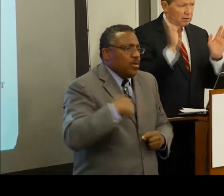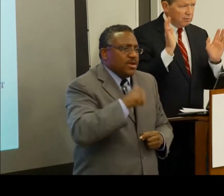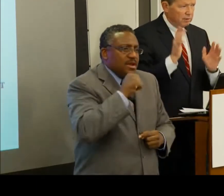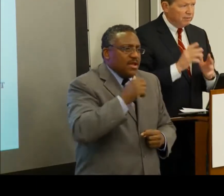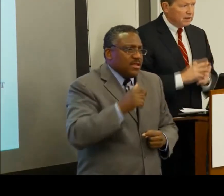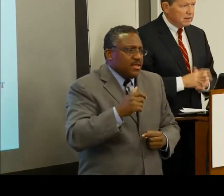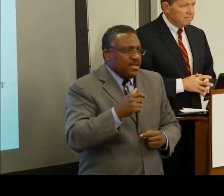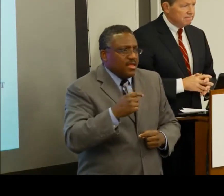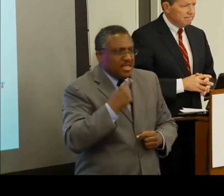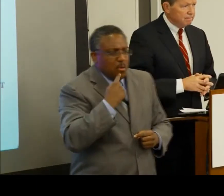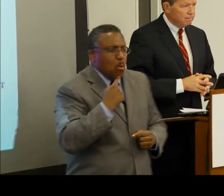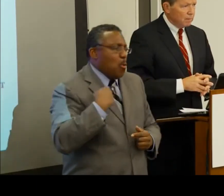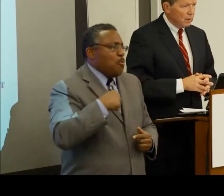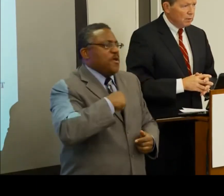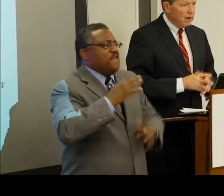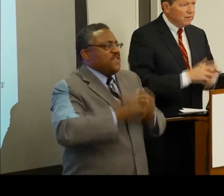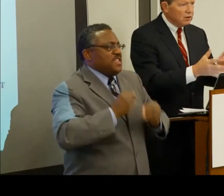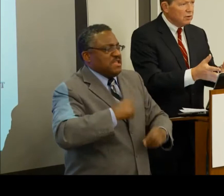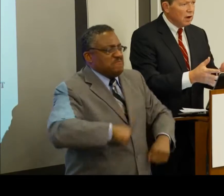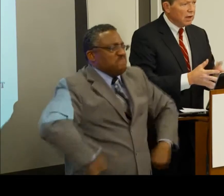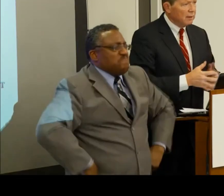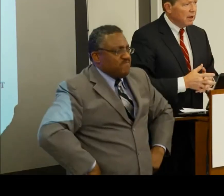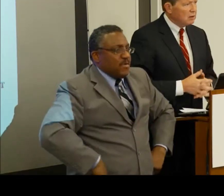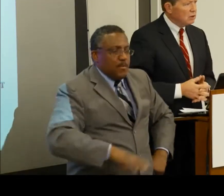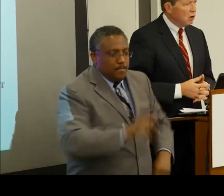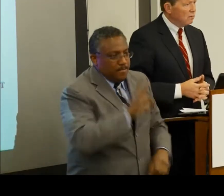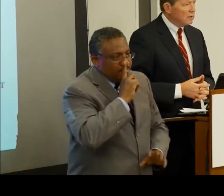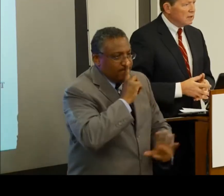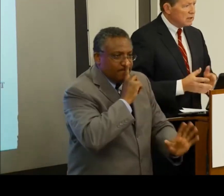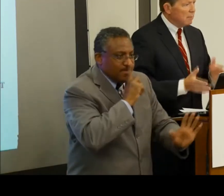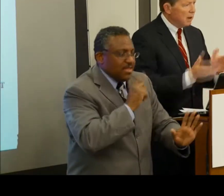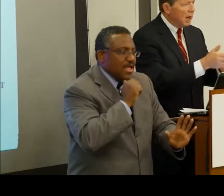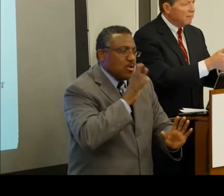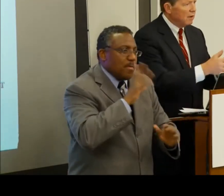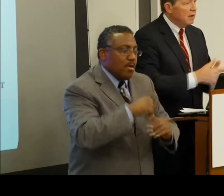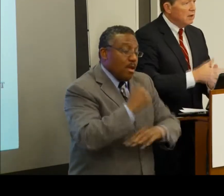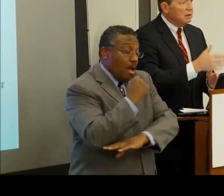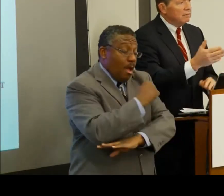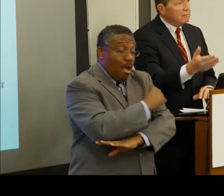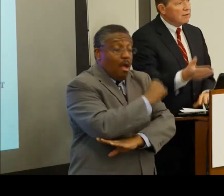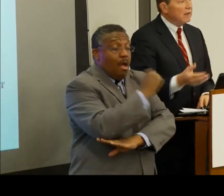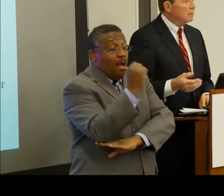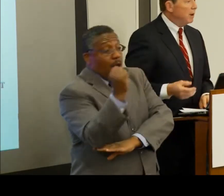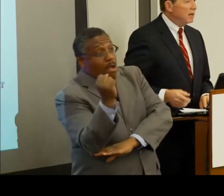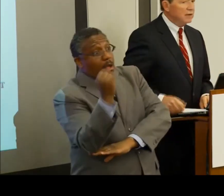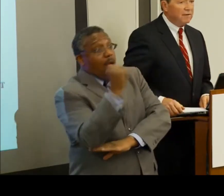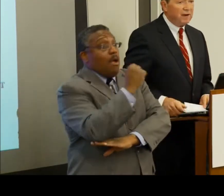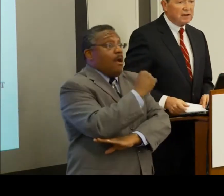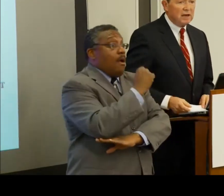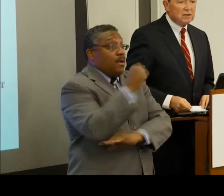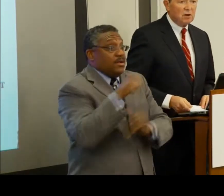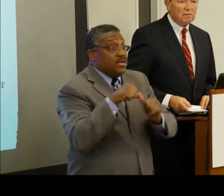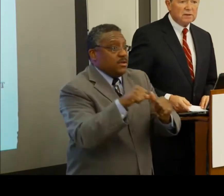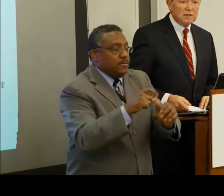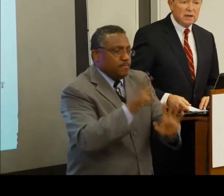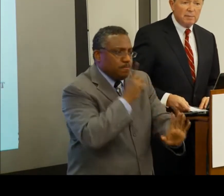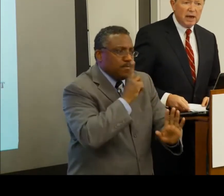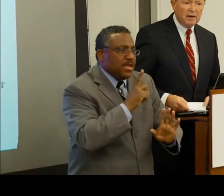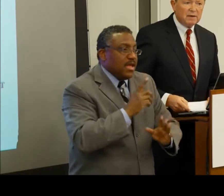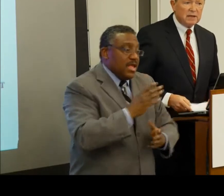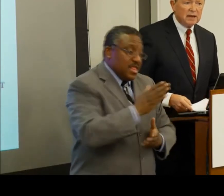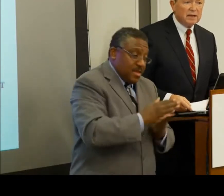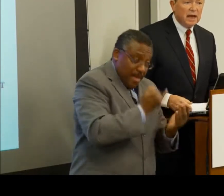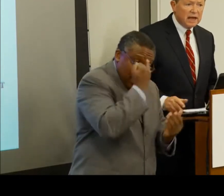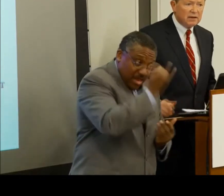here we fix it. We're not even talking about solvency. Some may have a slightly positive effect on solvency,